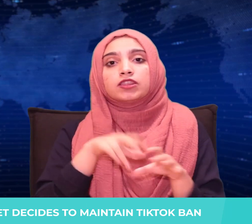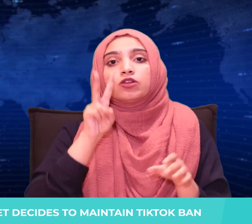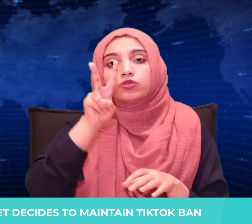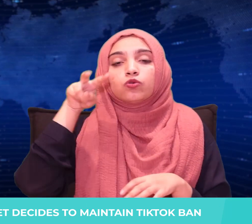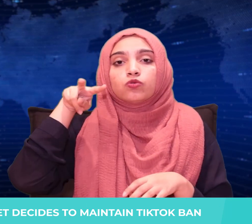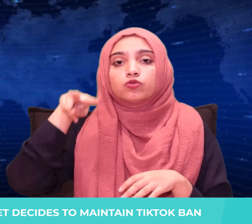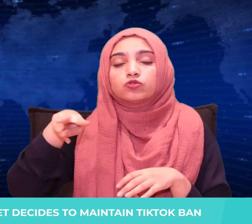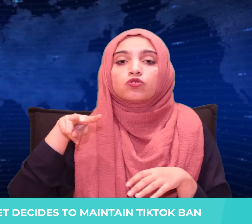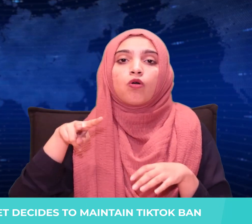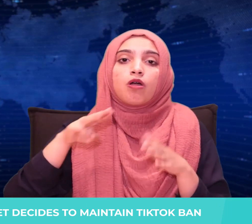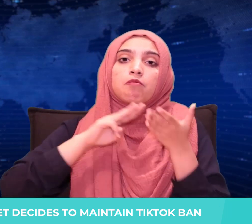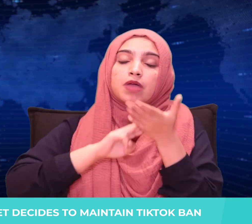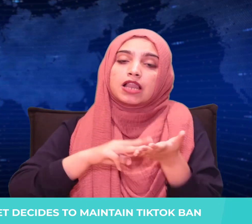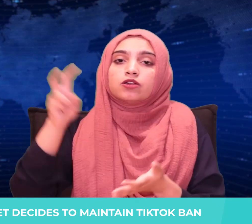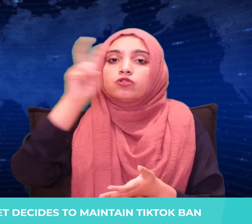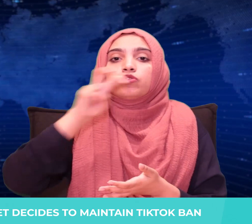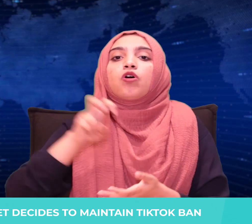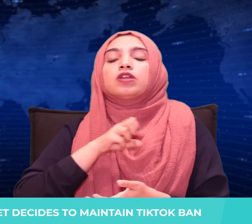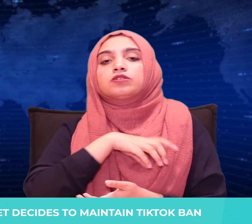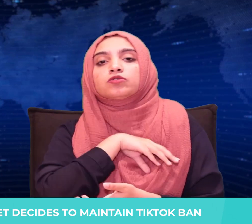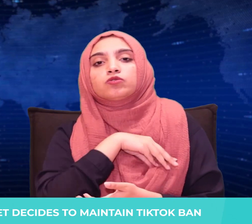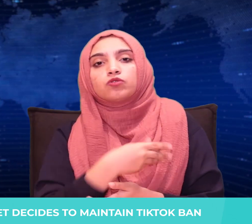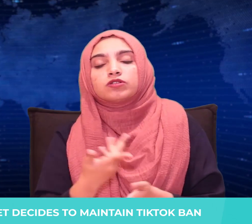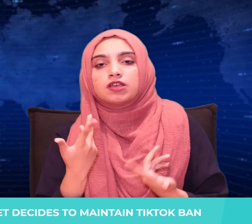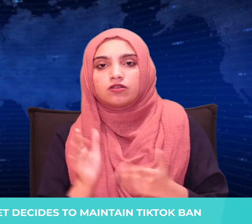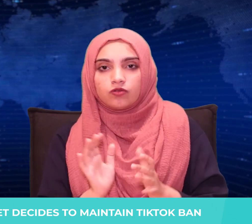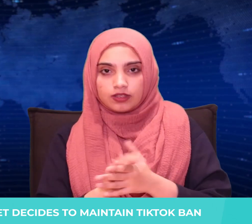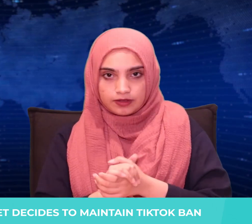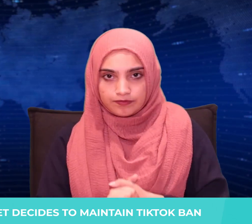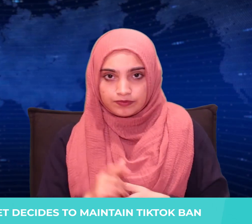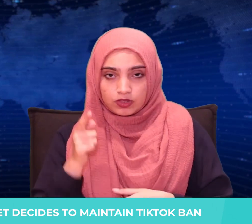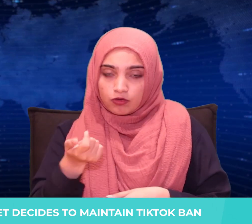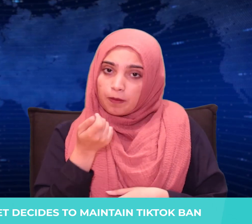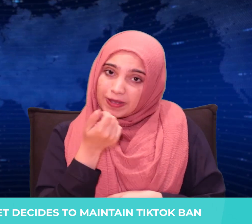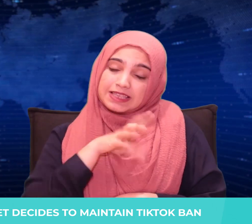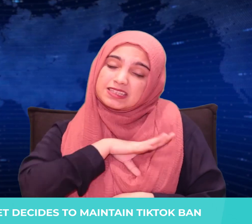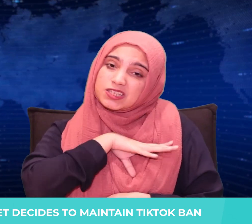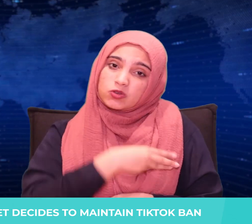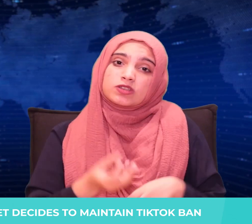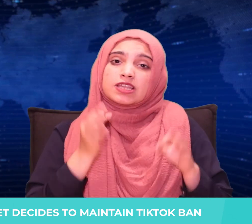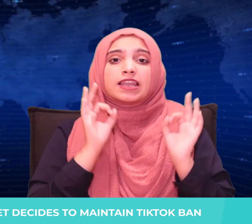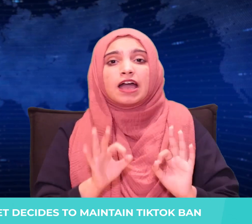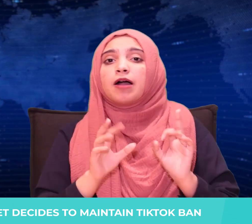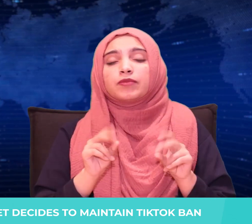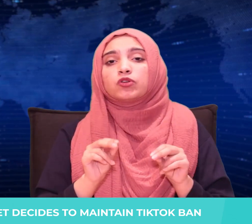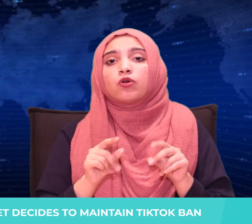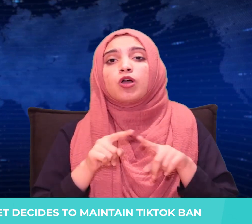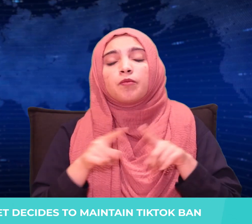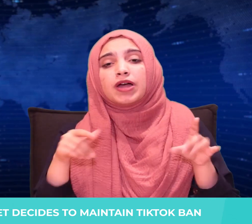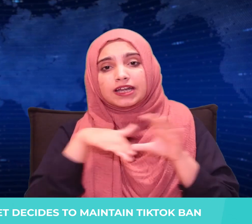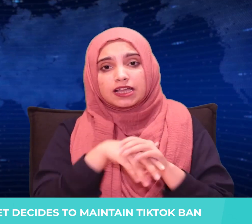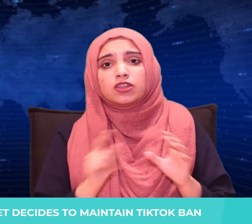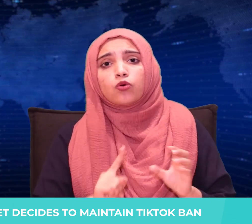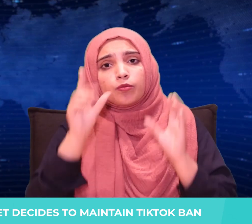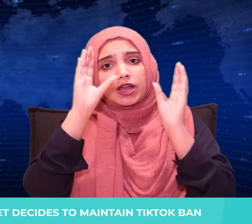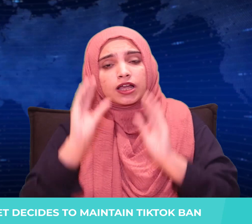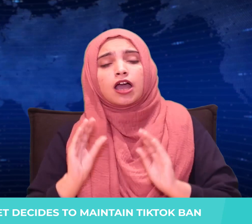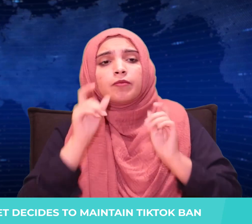$200 million in losses. Sadly, the damage was not just financial as he